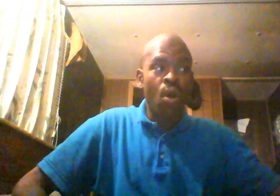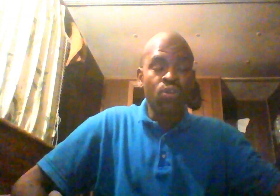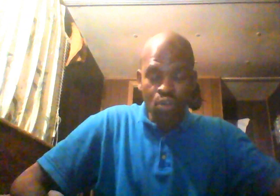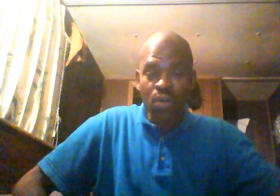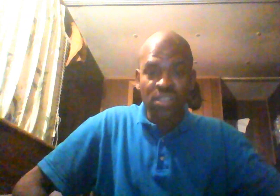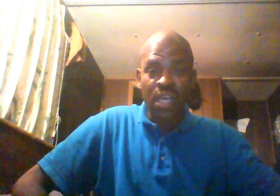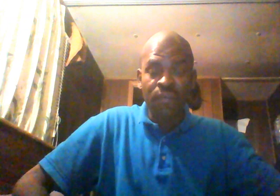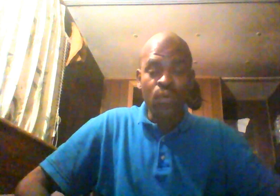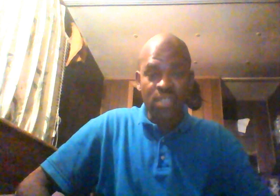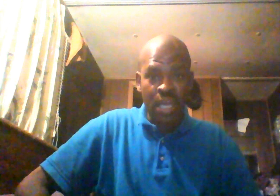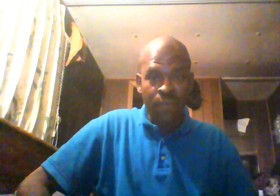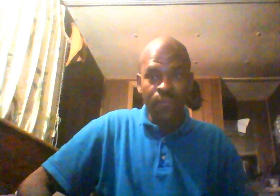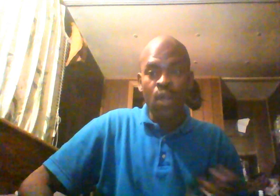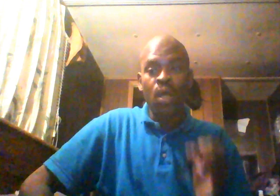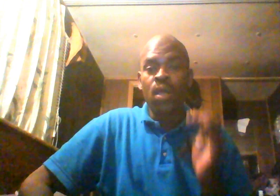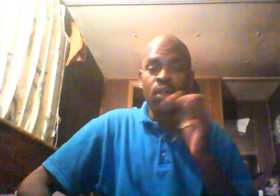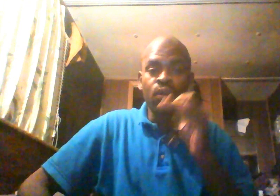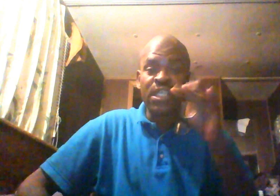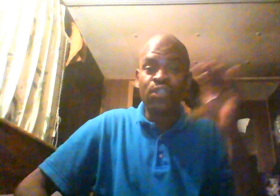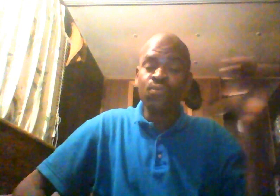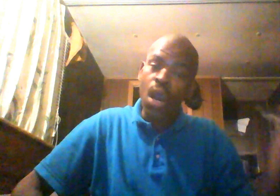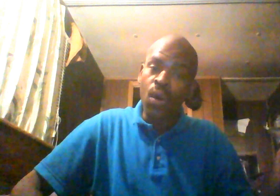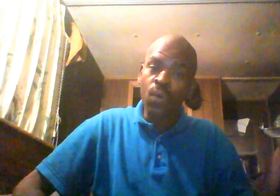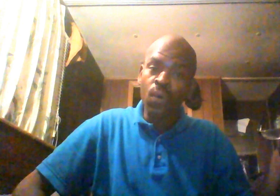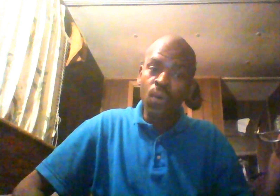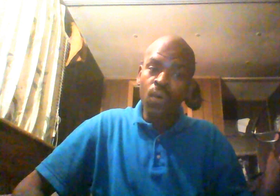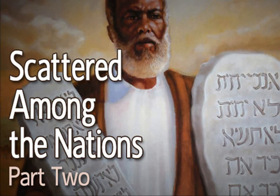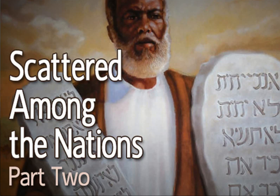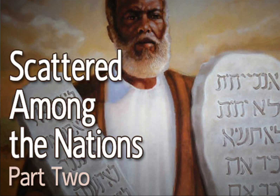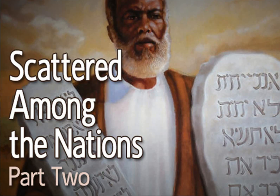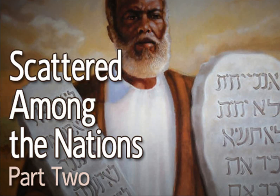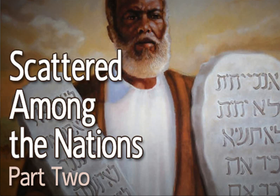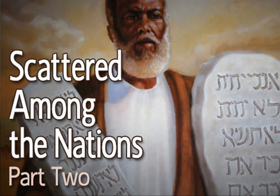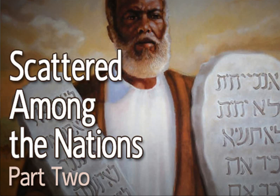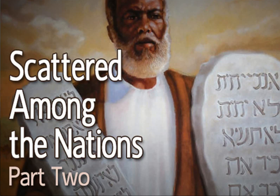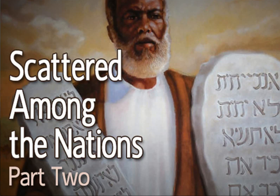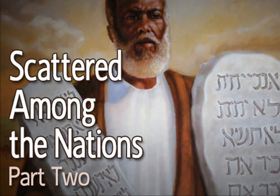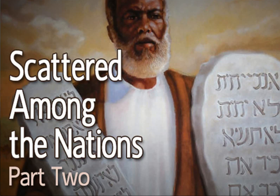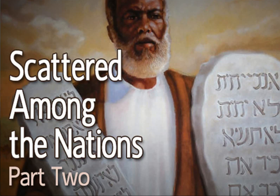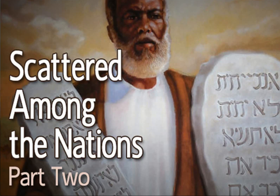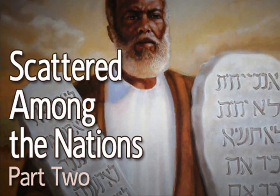you were a slave, you were a slave. Little did you know, the Bible, that book is written about us.